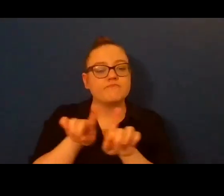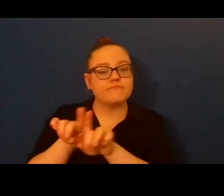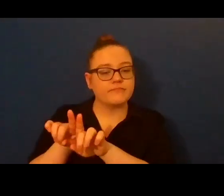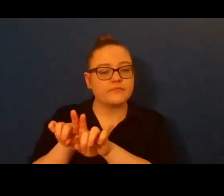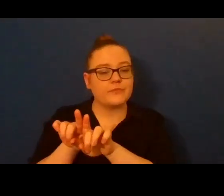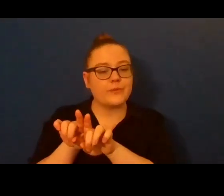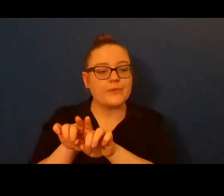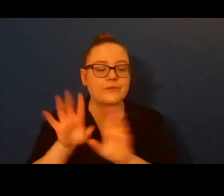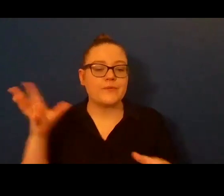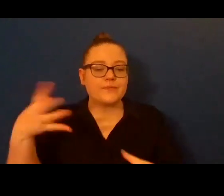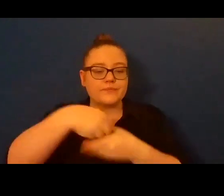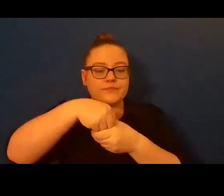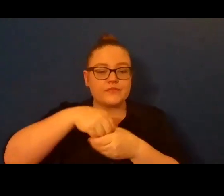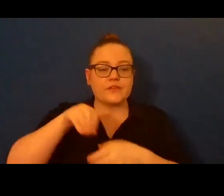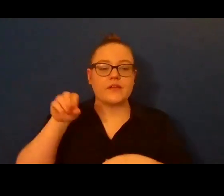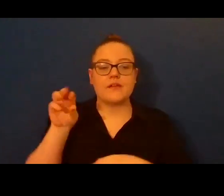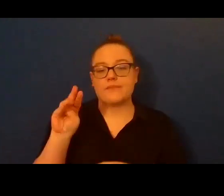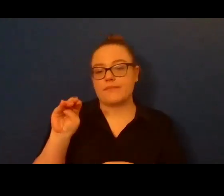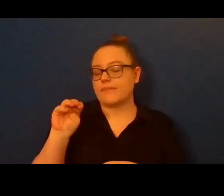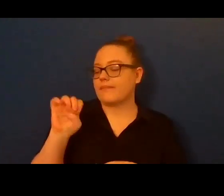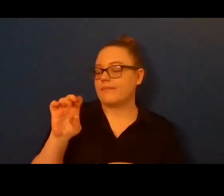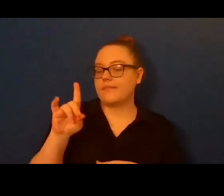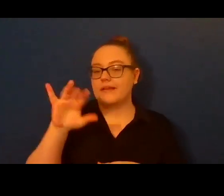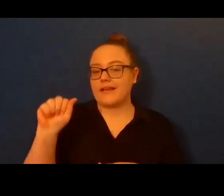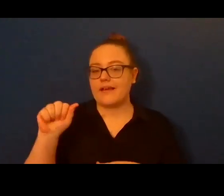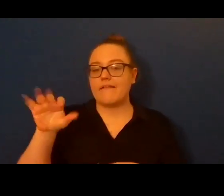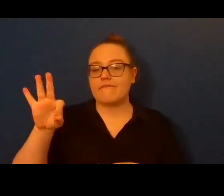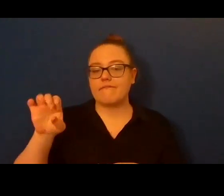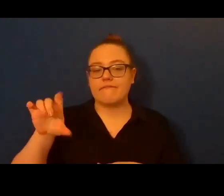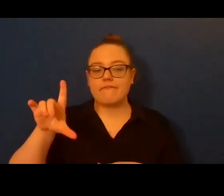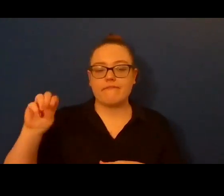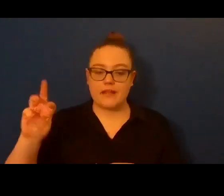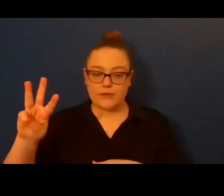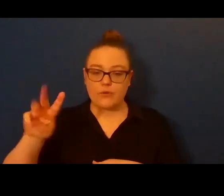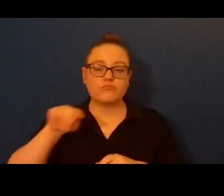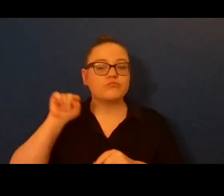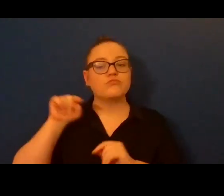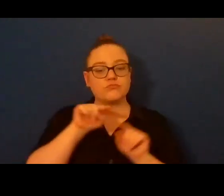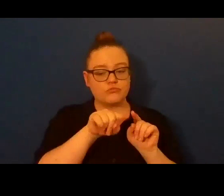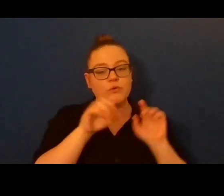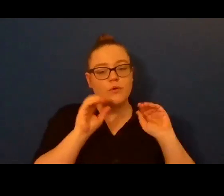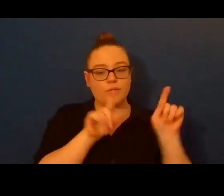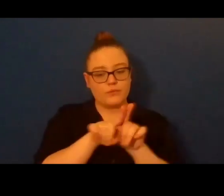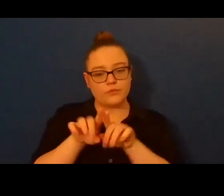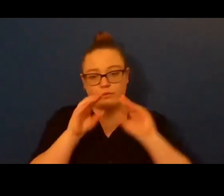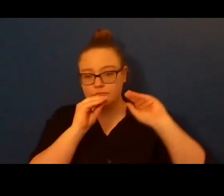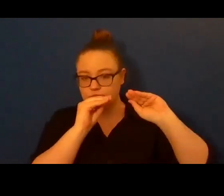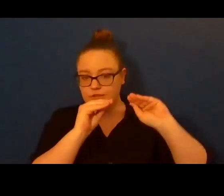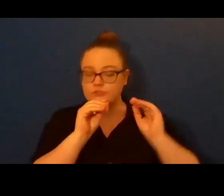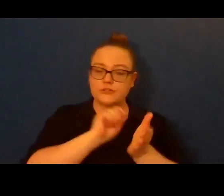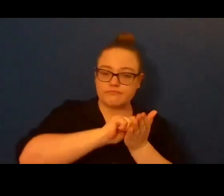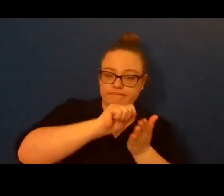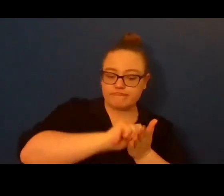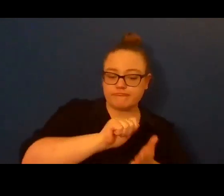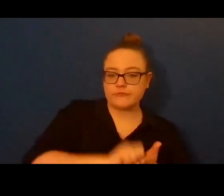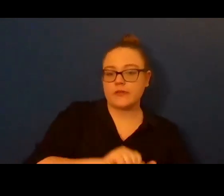with the Annenberg Innovation Lab at the University of Southern California and teaches creative, nonfiction at Northwestern University. She's